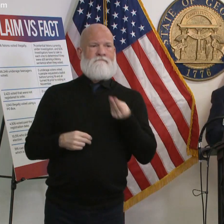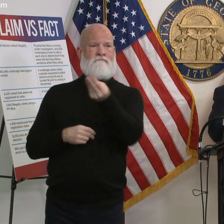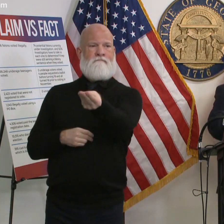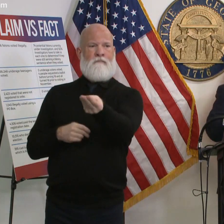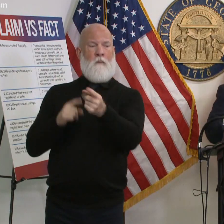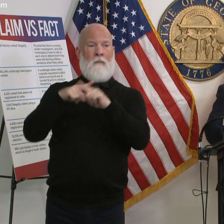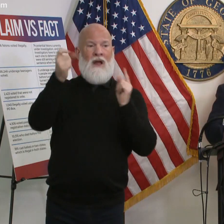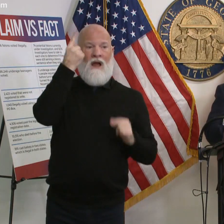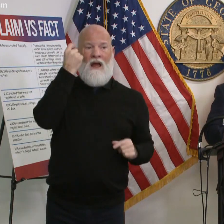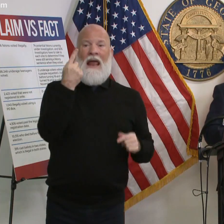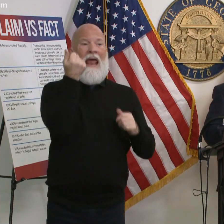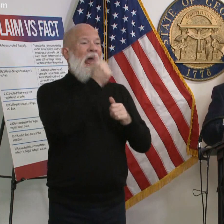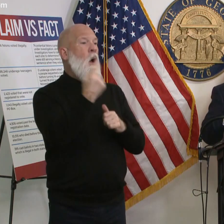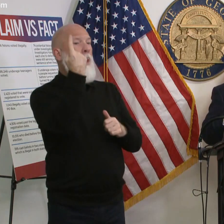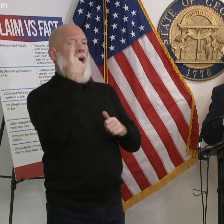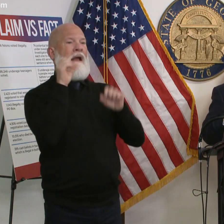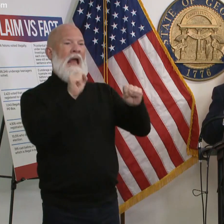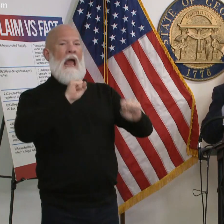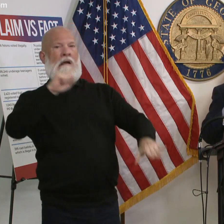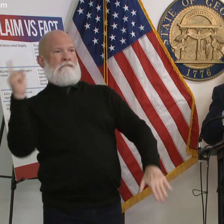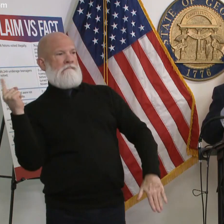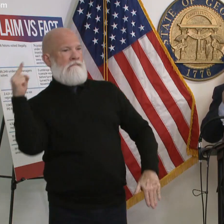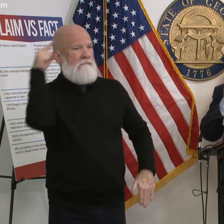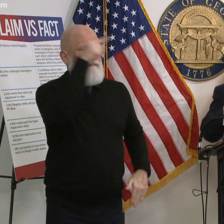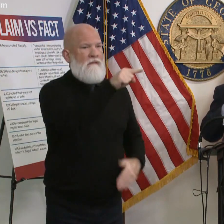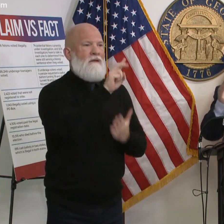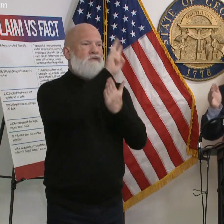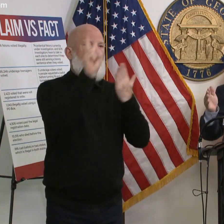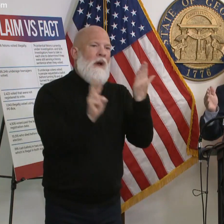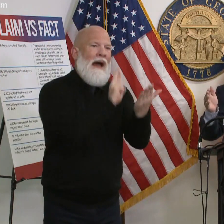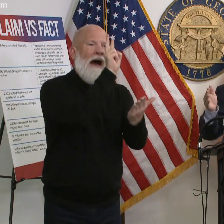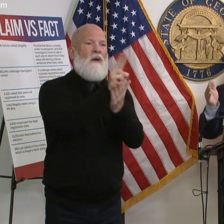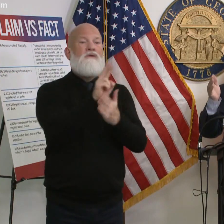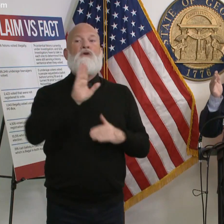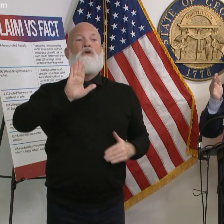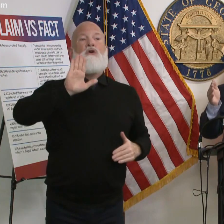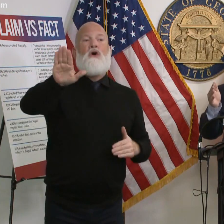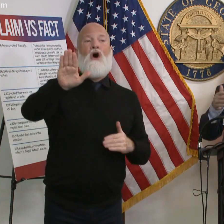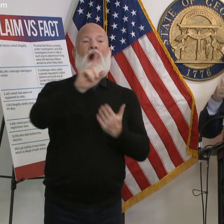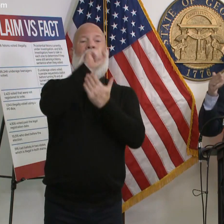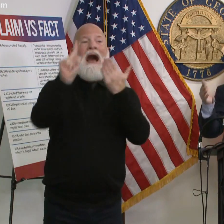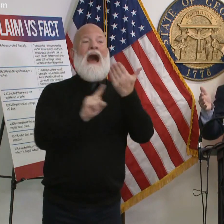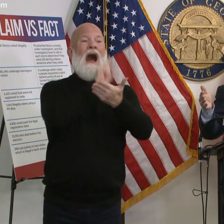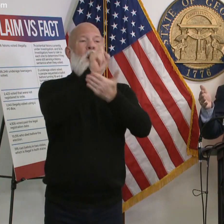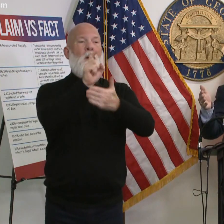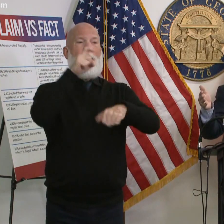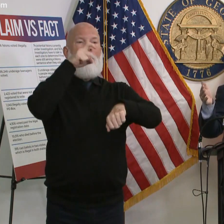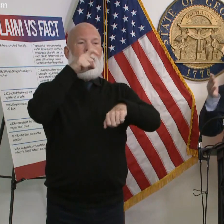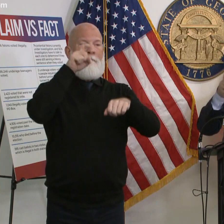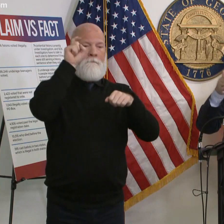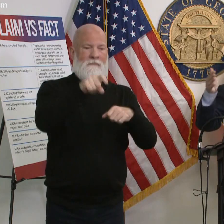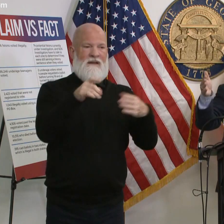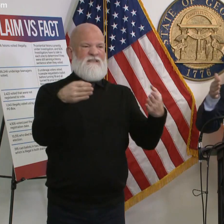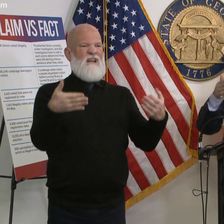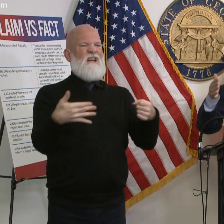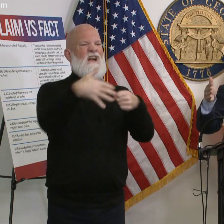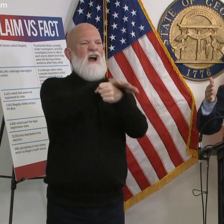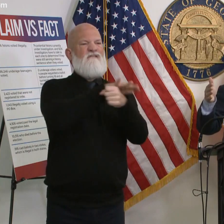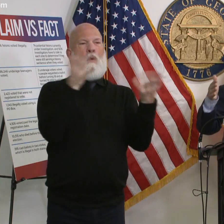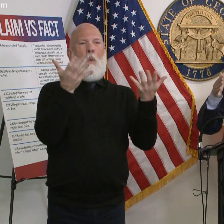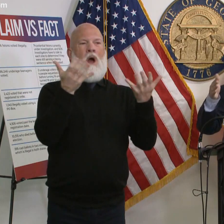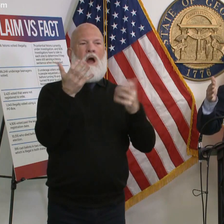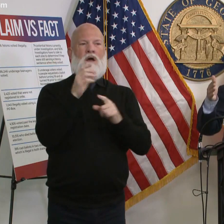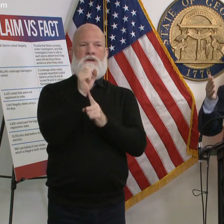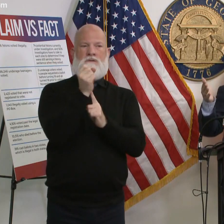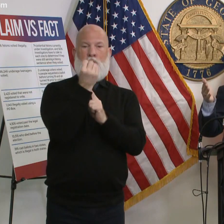for two hours to go do this your your hours have to cover the times you wouldn't be able to it's a 12-hour shift basically you have to have time within that